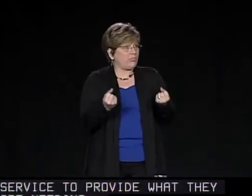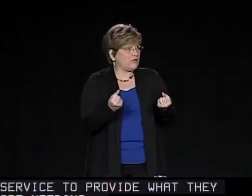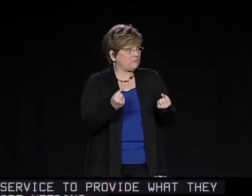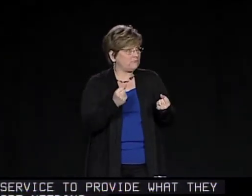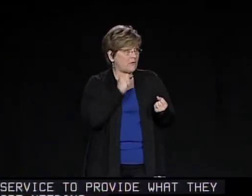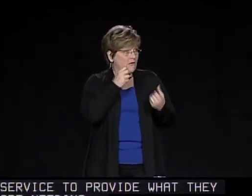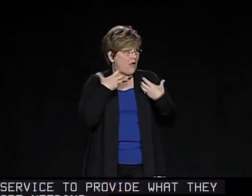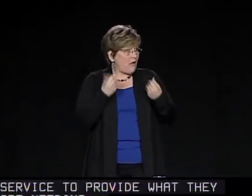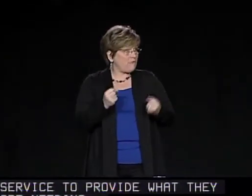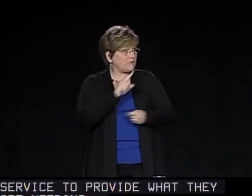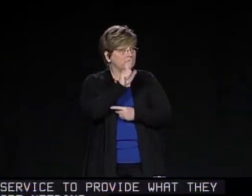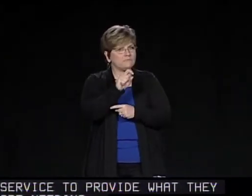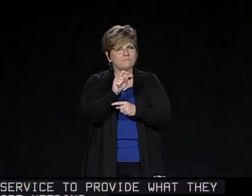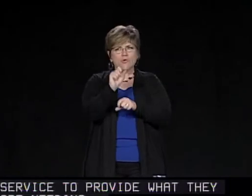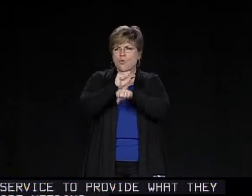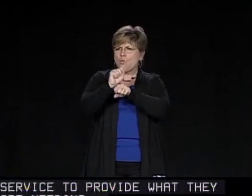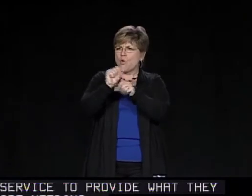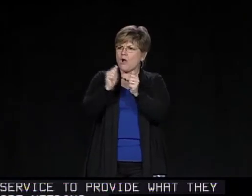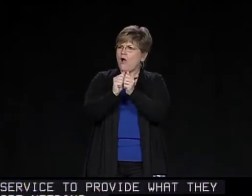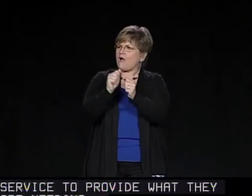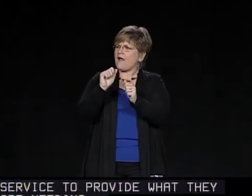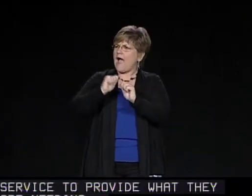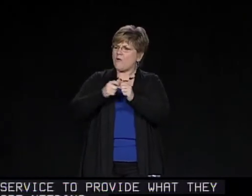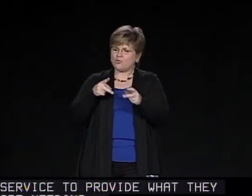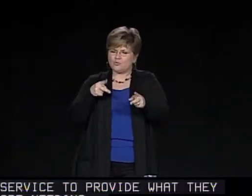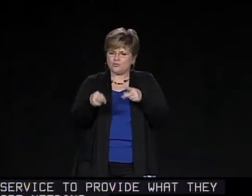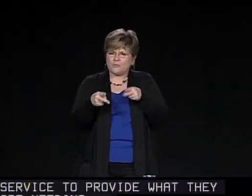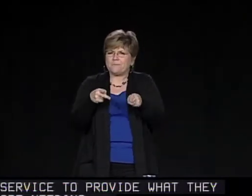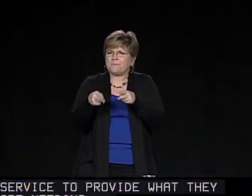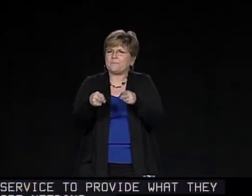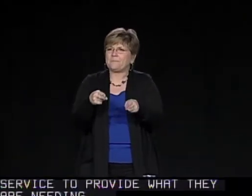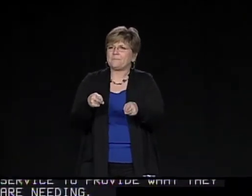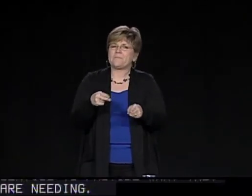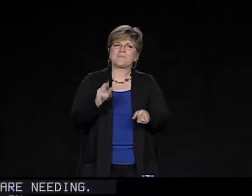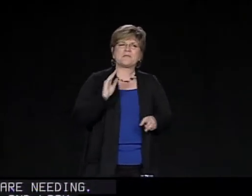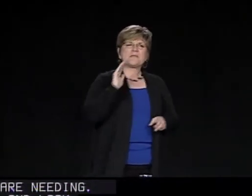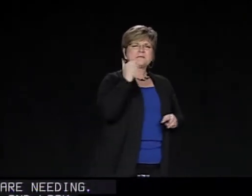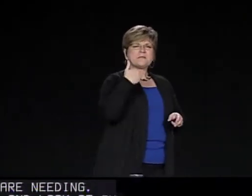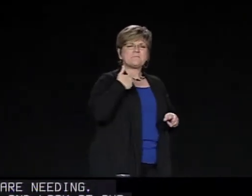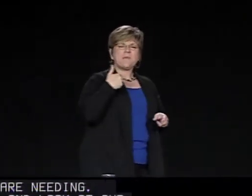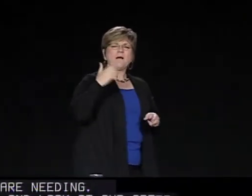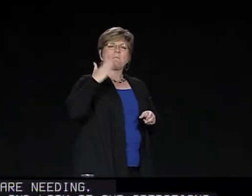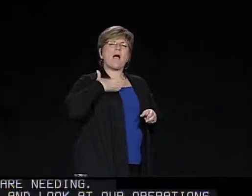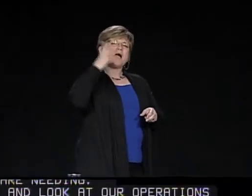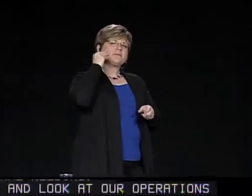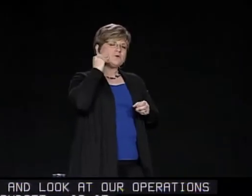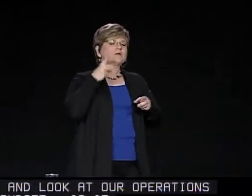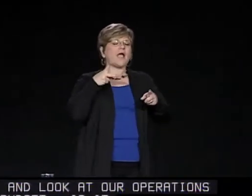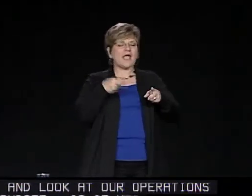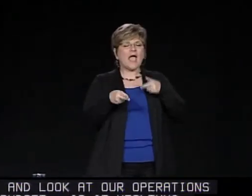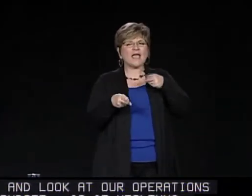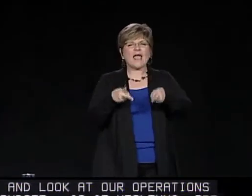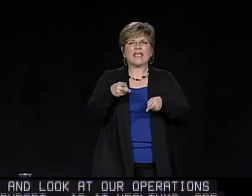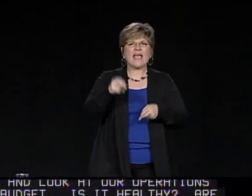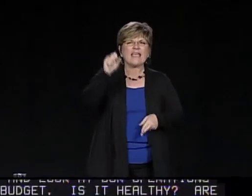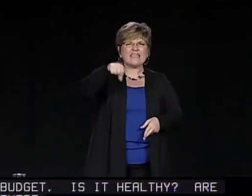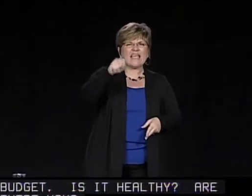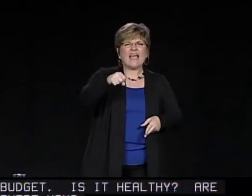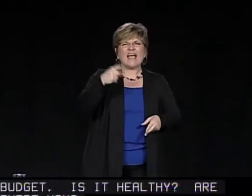And look at our operations budget. Is it healthy? Are there ways we can trim and save in this time of hardship?